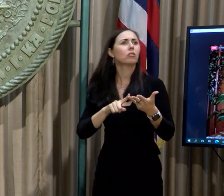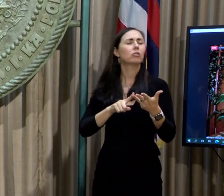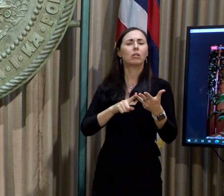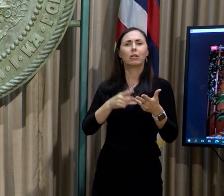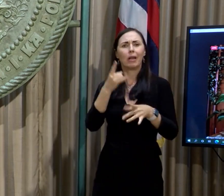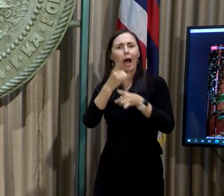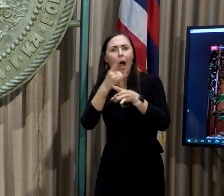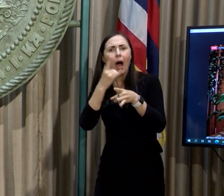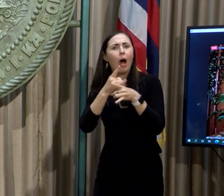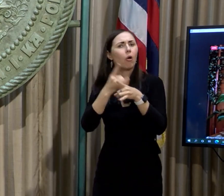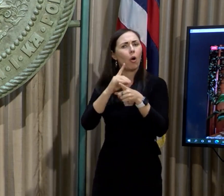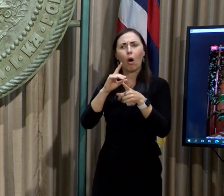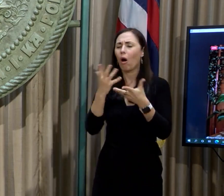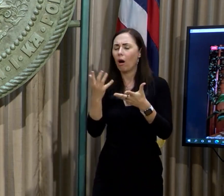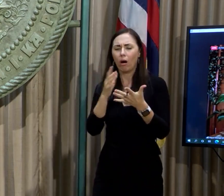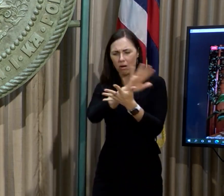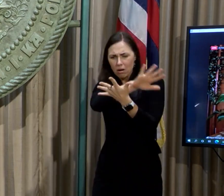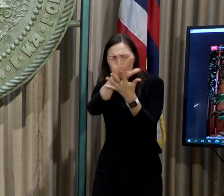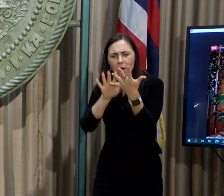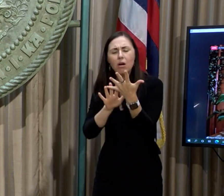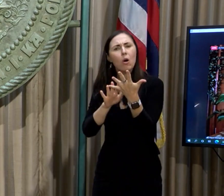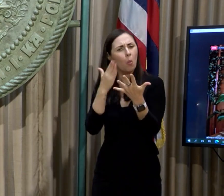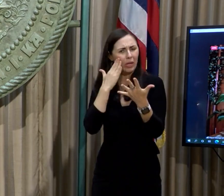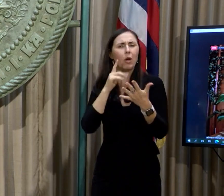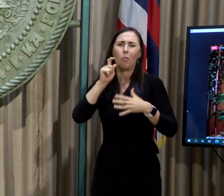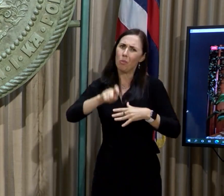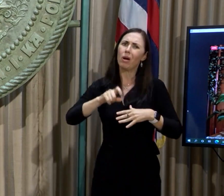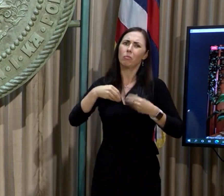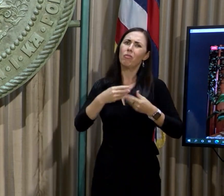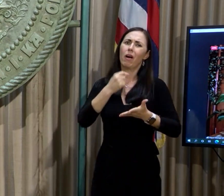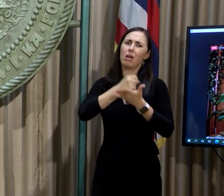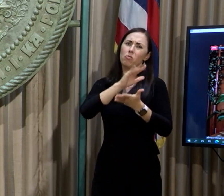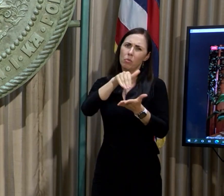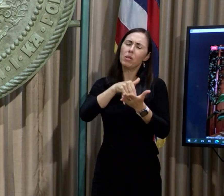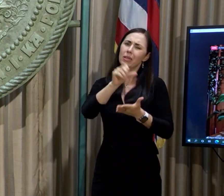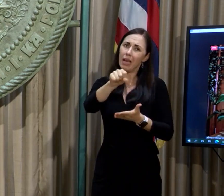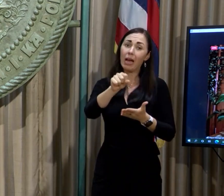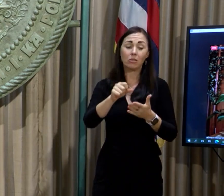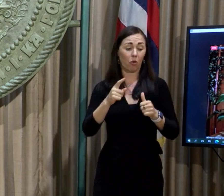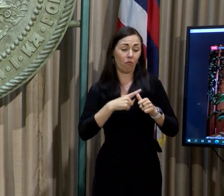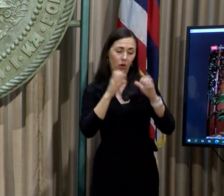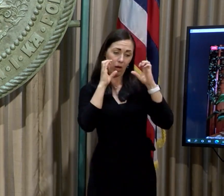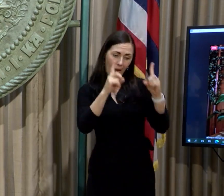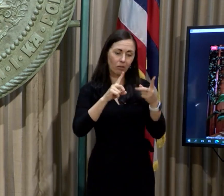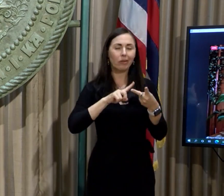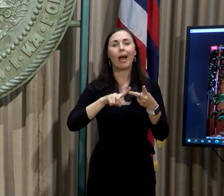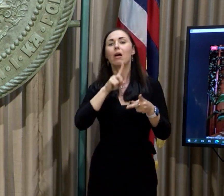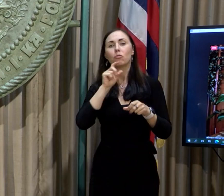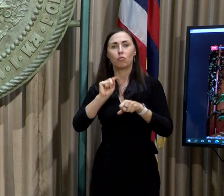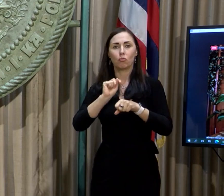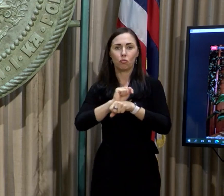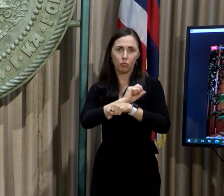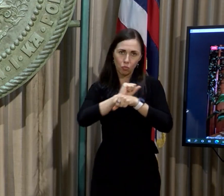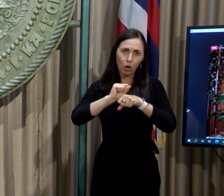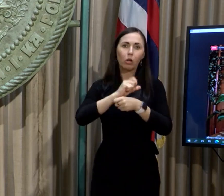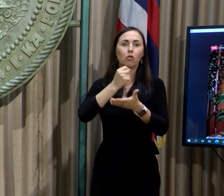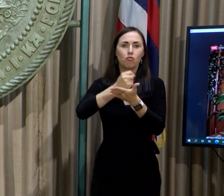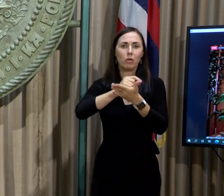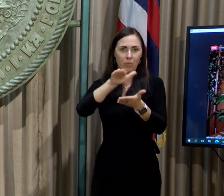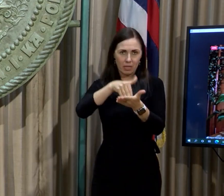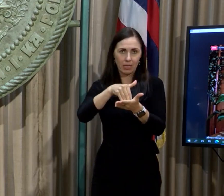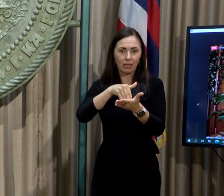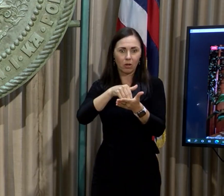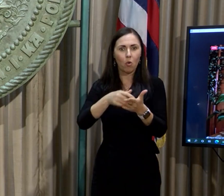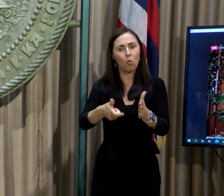-related situations. And we know we need treatment centers. So, I would say education and actual treatment centers are what we could do. And that involves